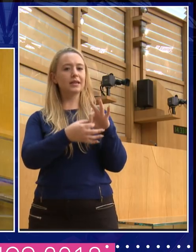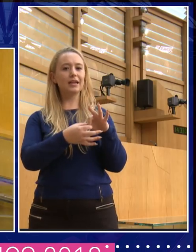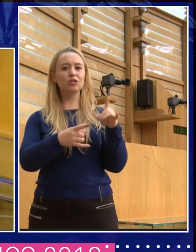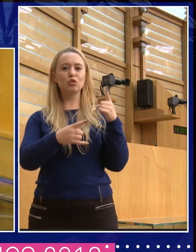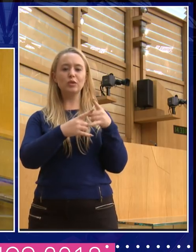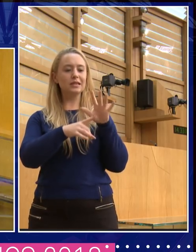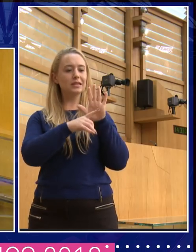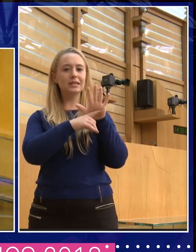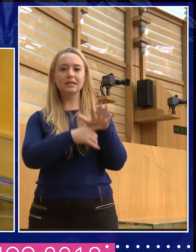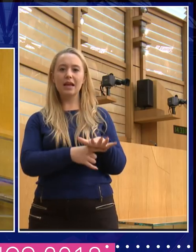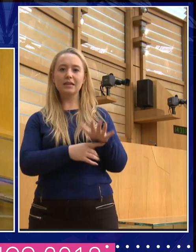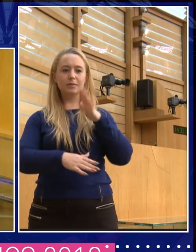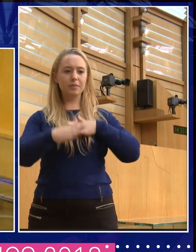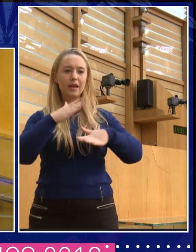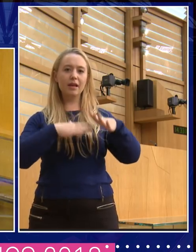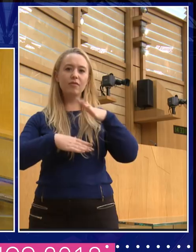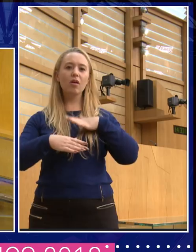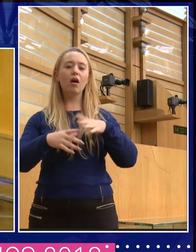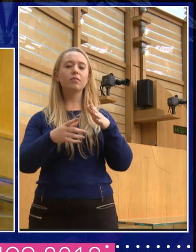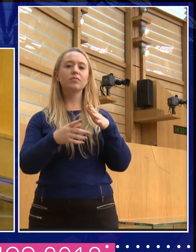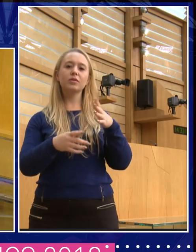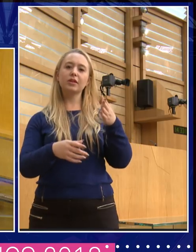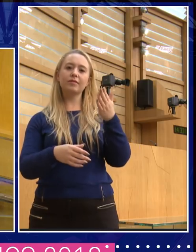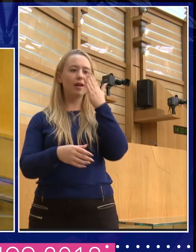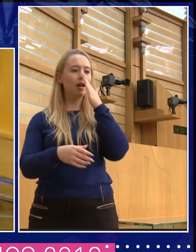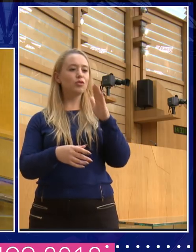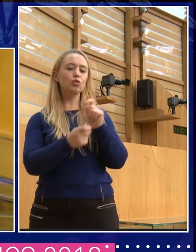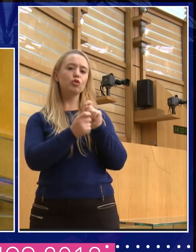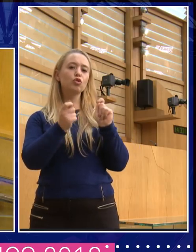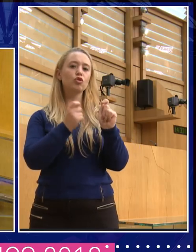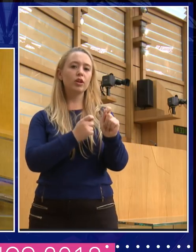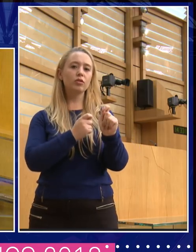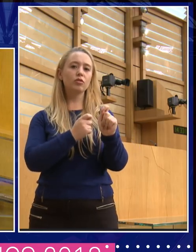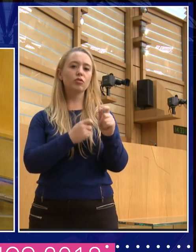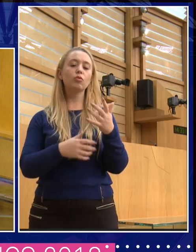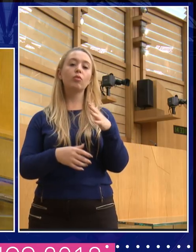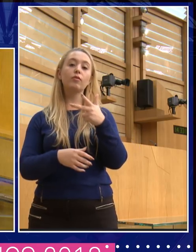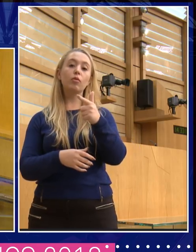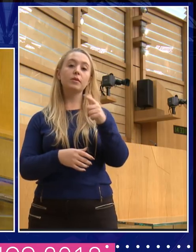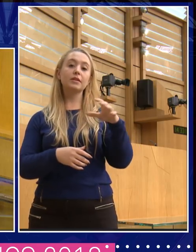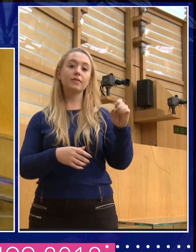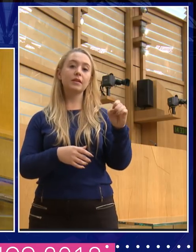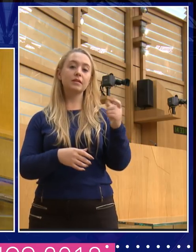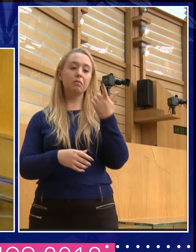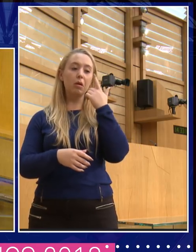that in the 70s, you're just reading this in an article you've been interviewed, you were actually not more tolerant, but